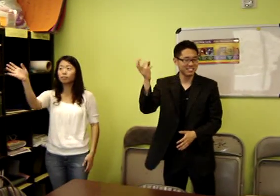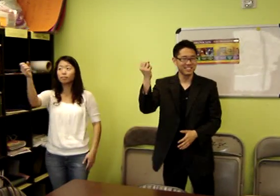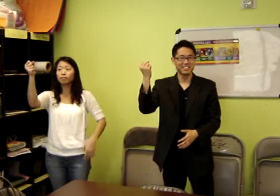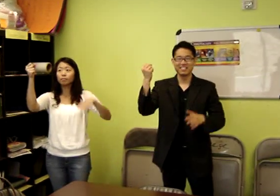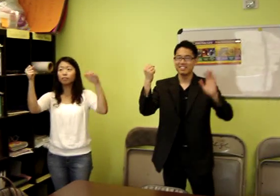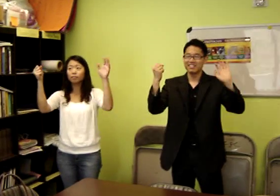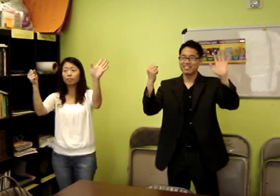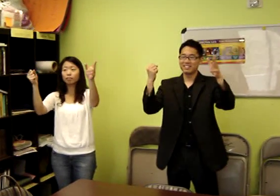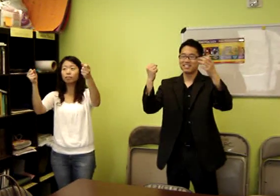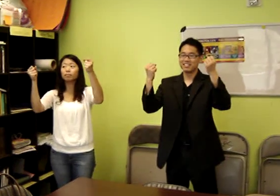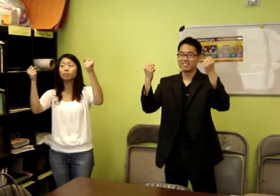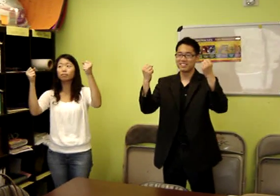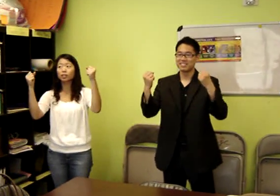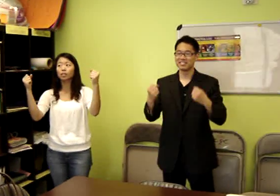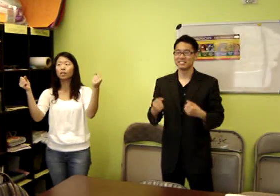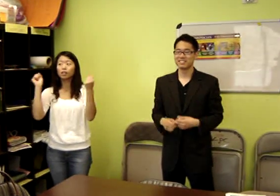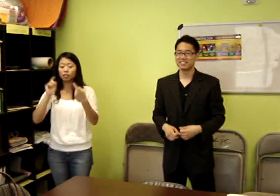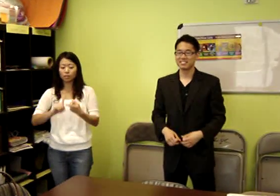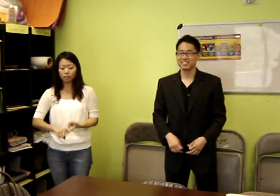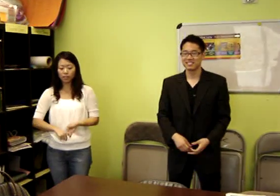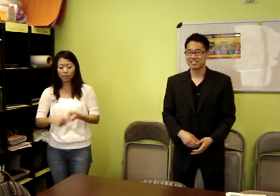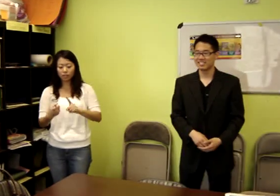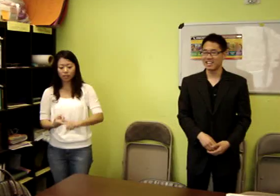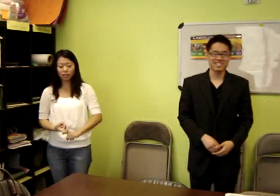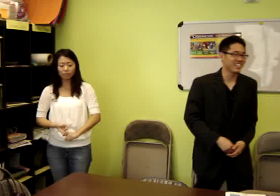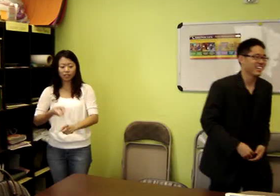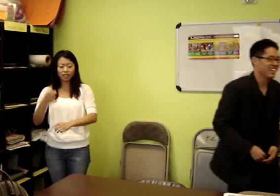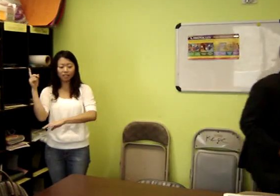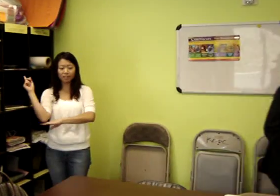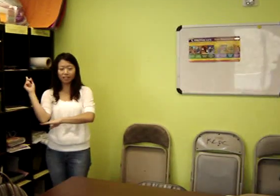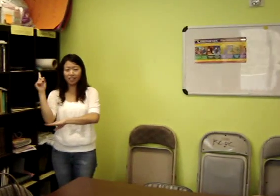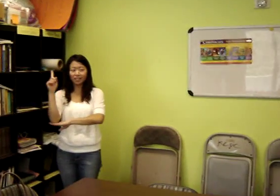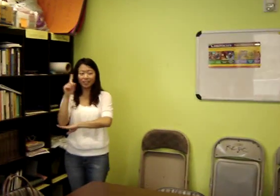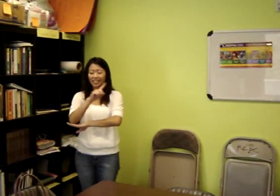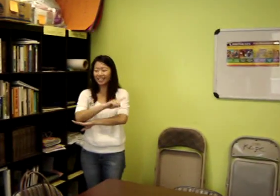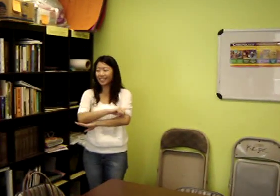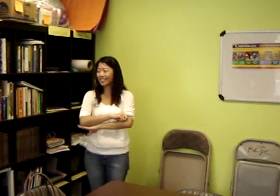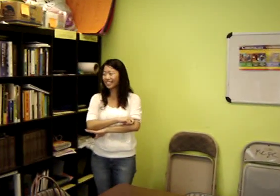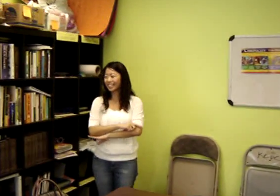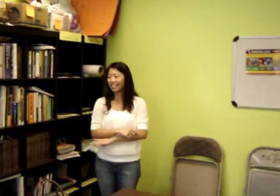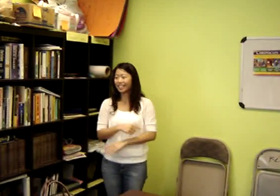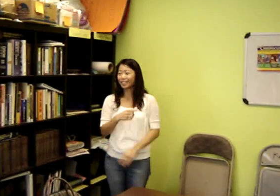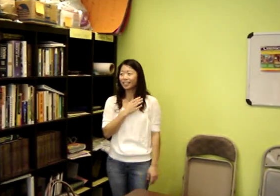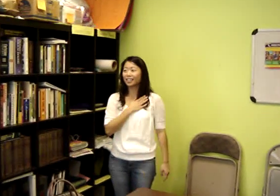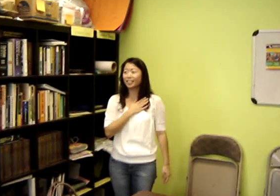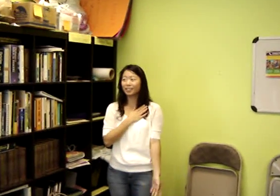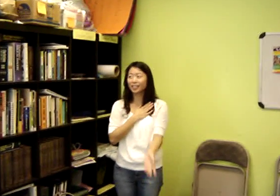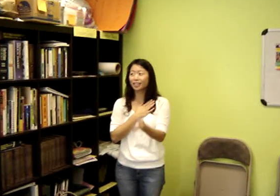faithful friend, but friendless at all times, and loving